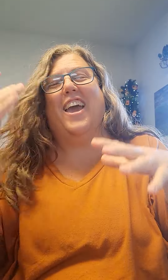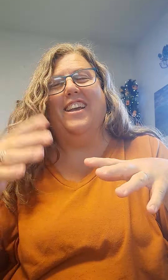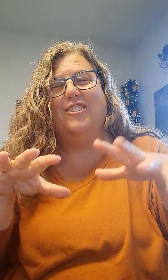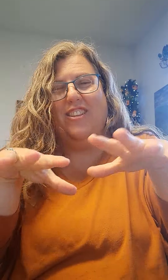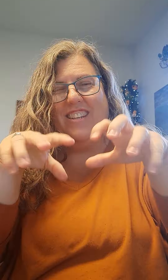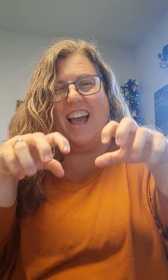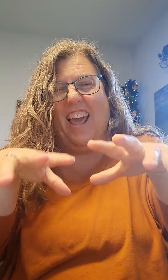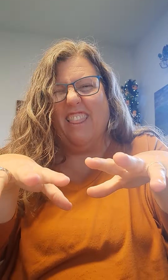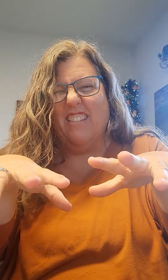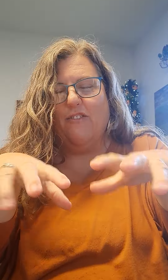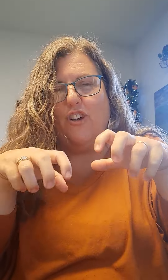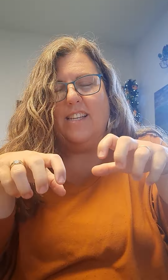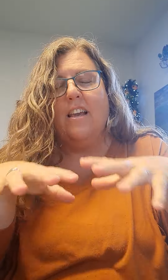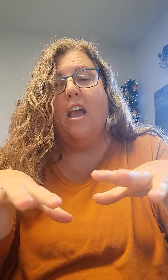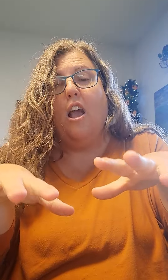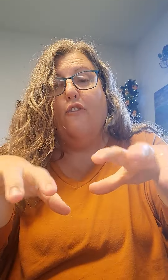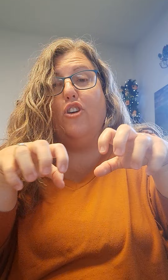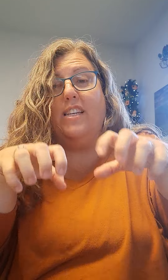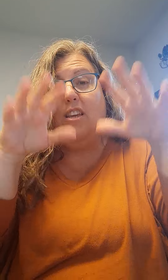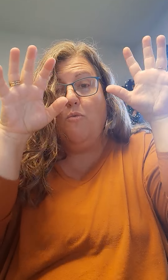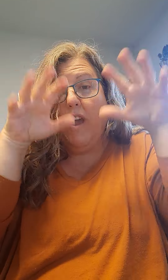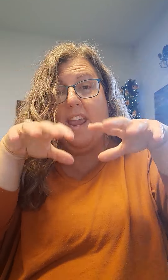Okay, so I like this. Freeze. Freezing rain.